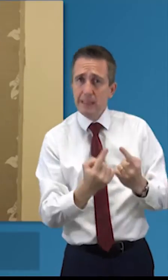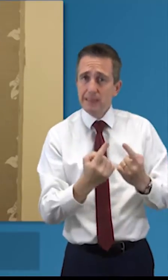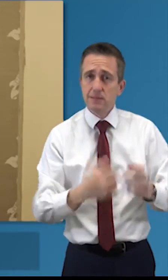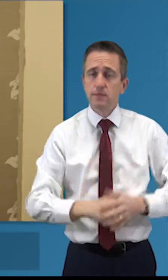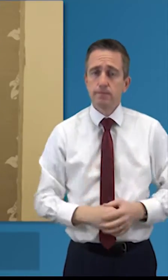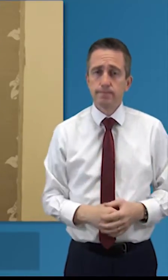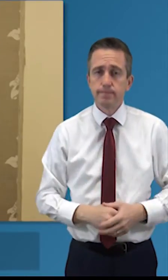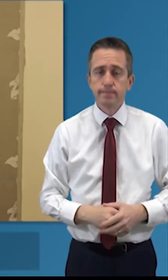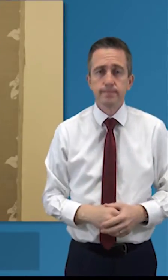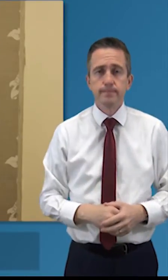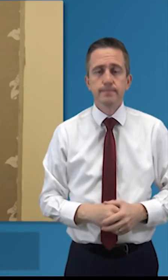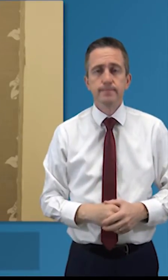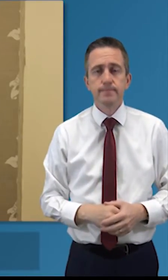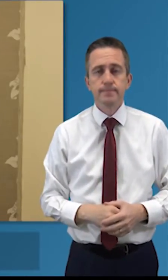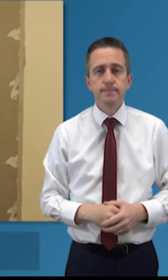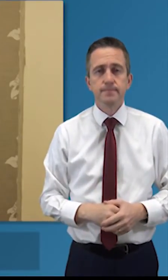just this afternoon